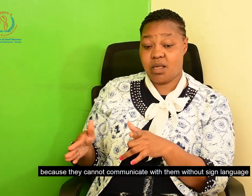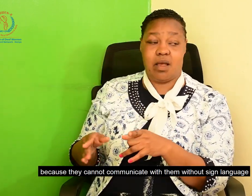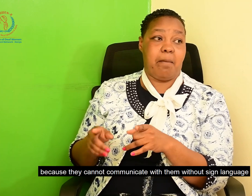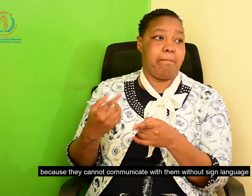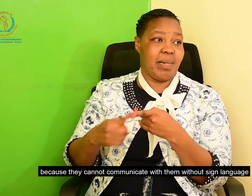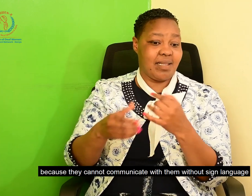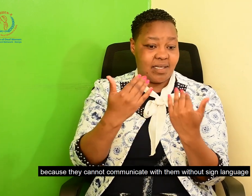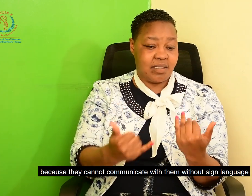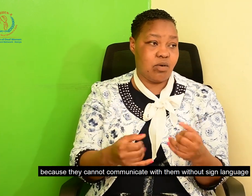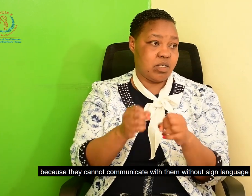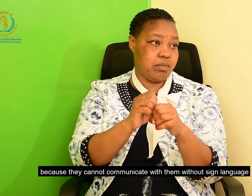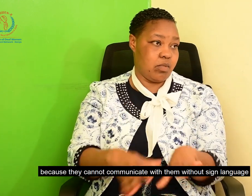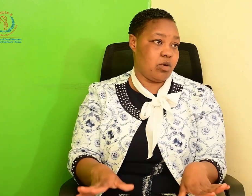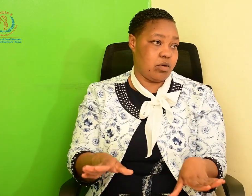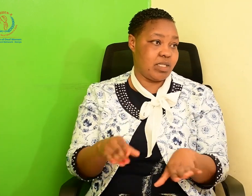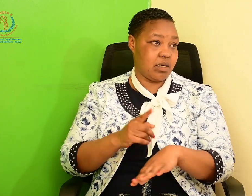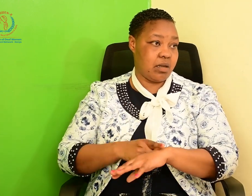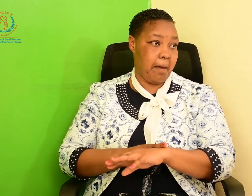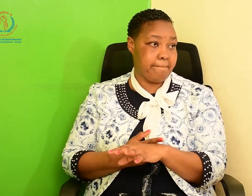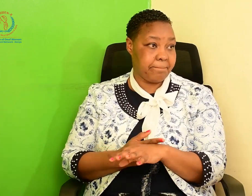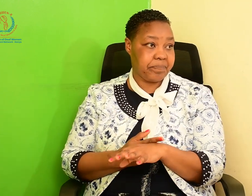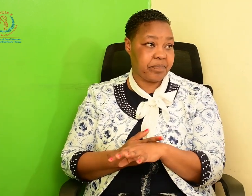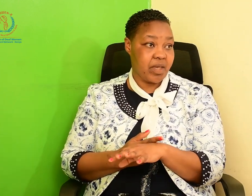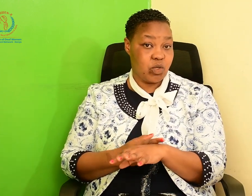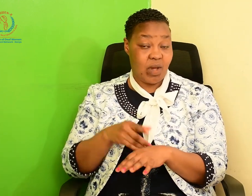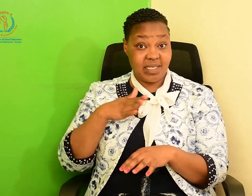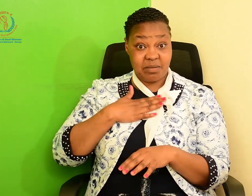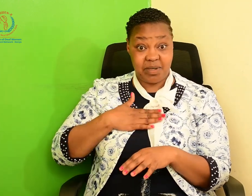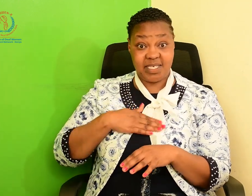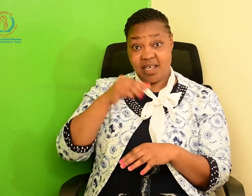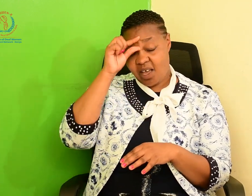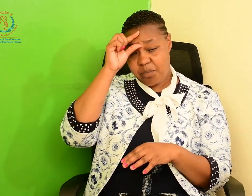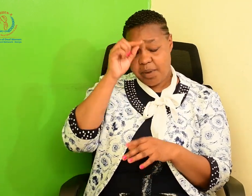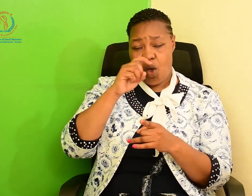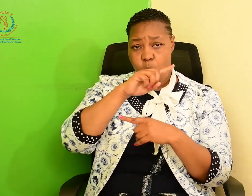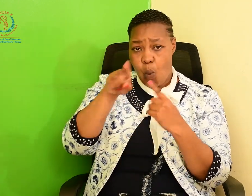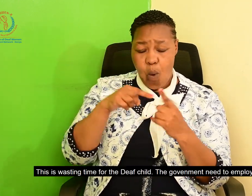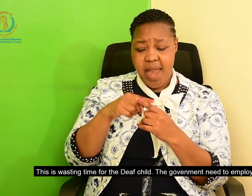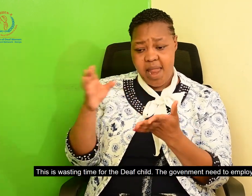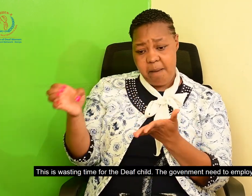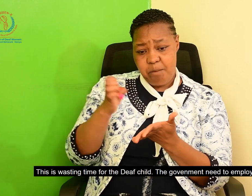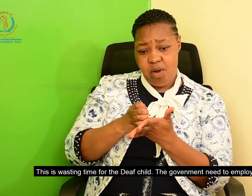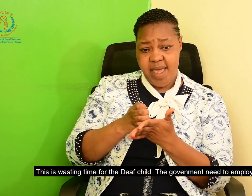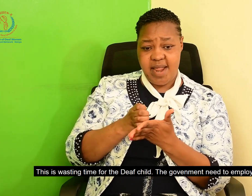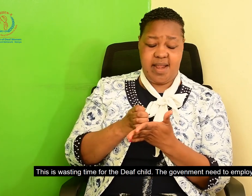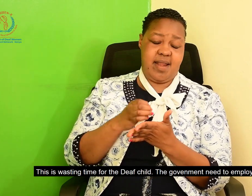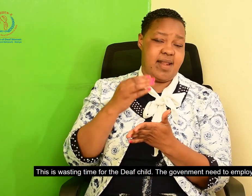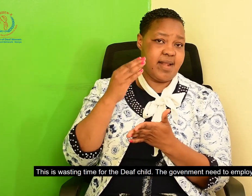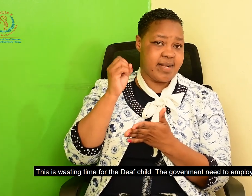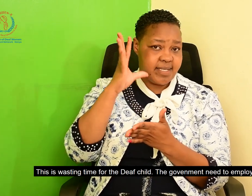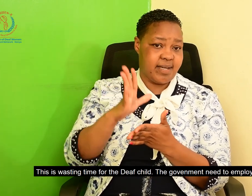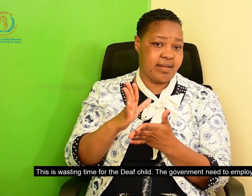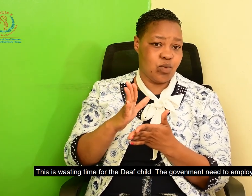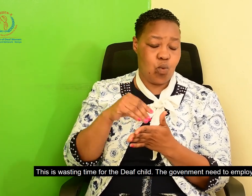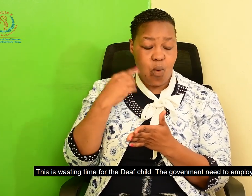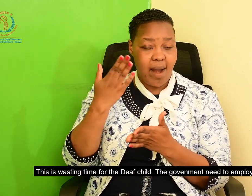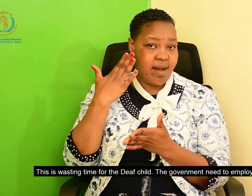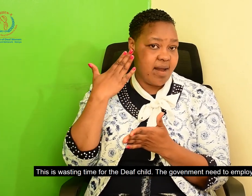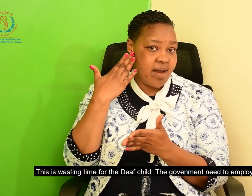sign language. So this is like wasting the time of the deaf child. So the government